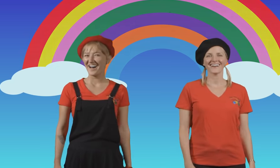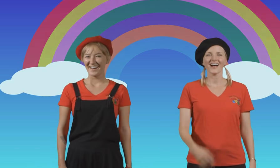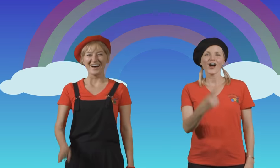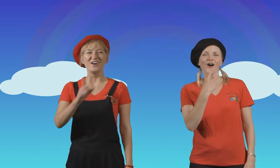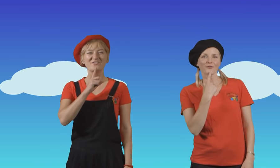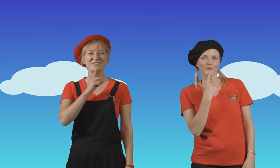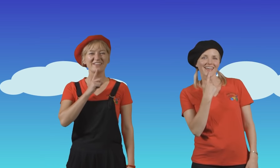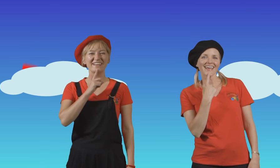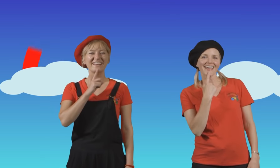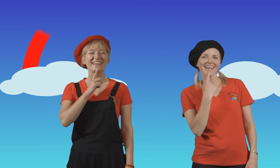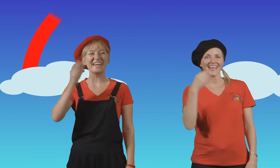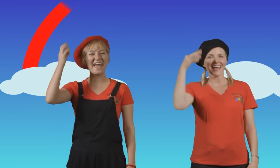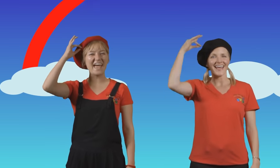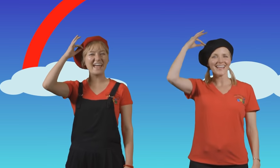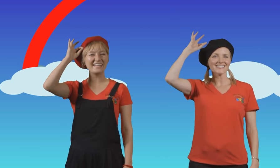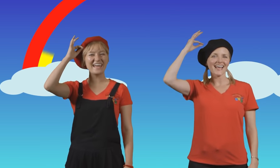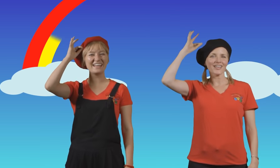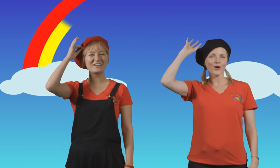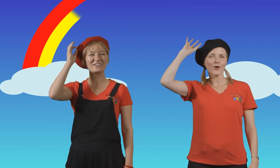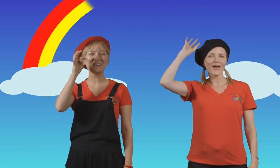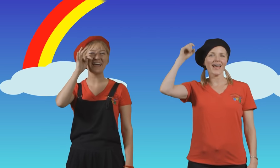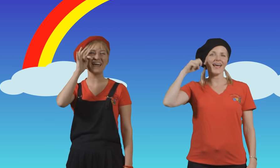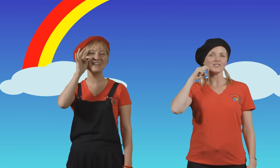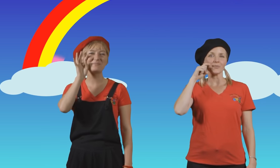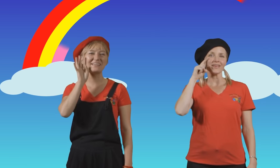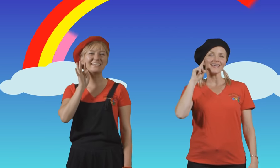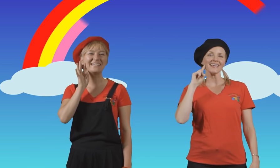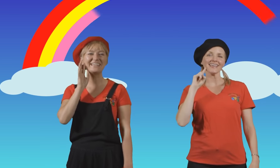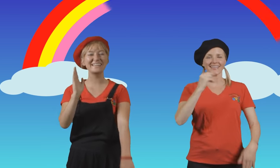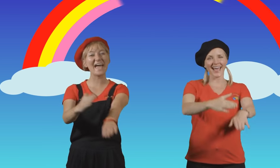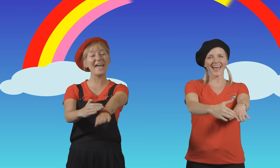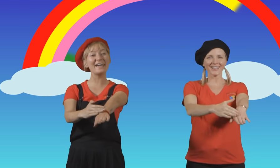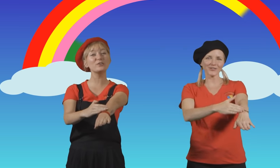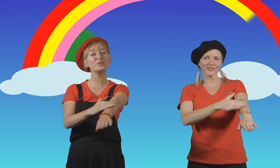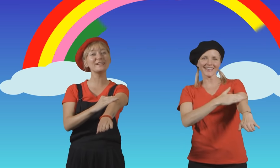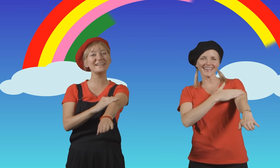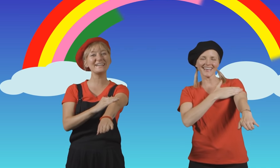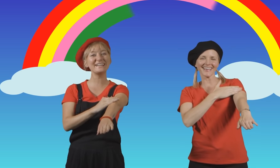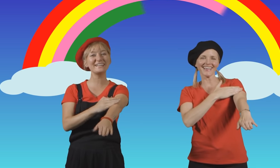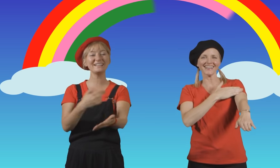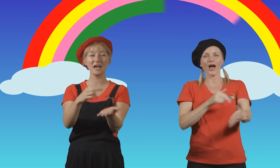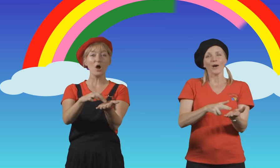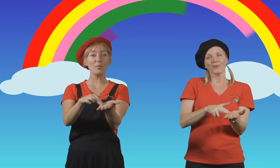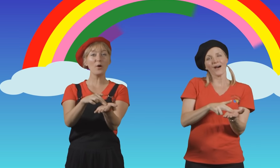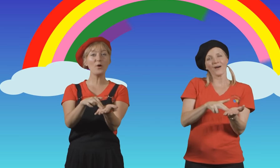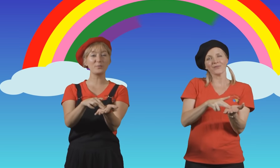Red and yellow and pink and green, purple